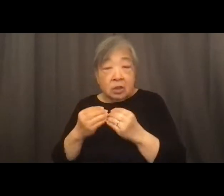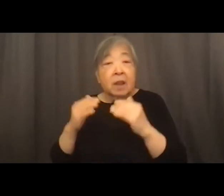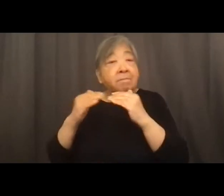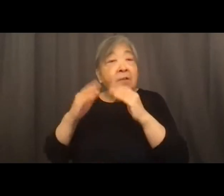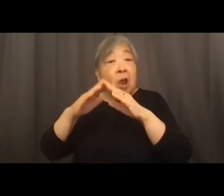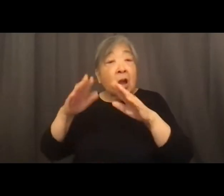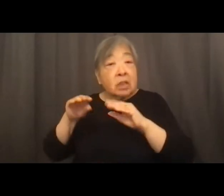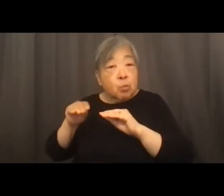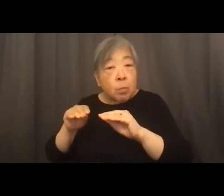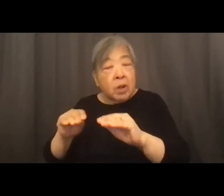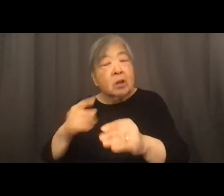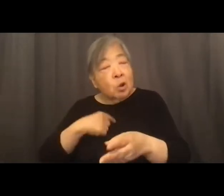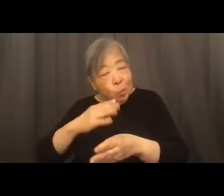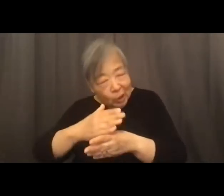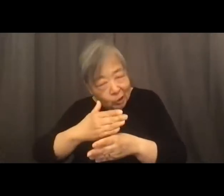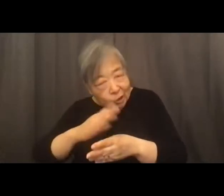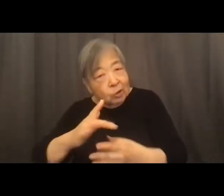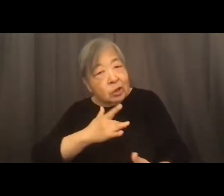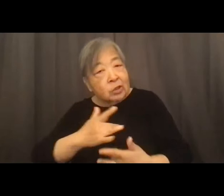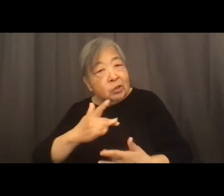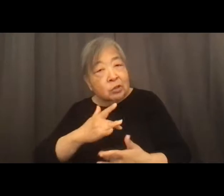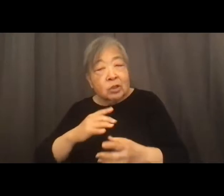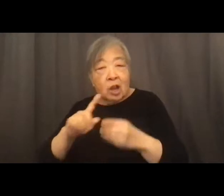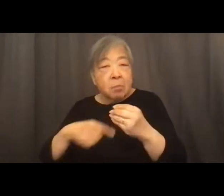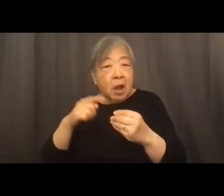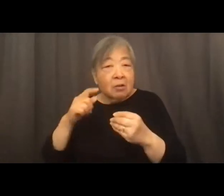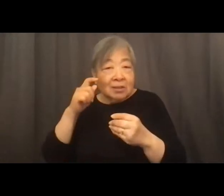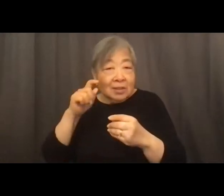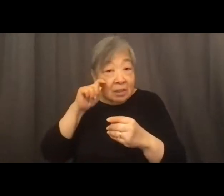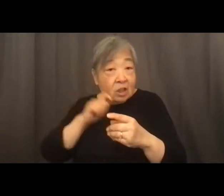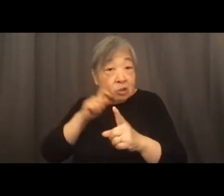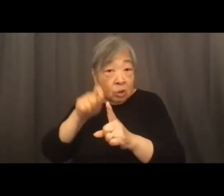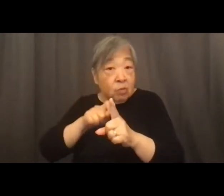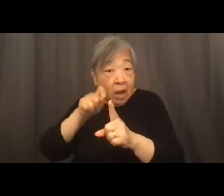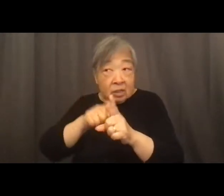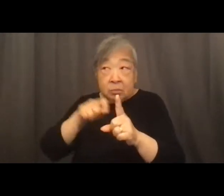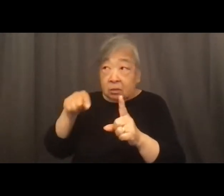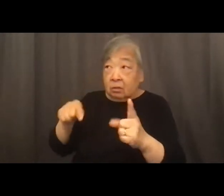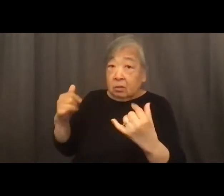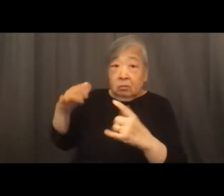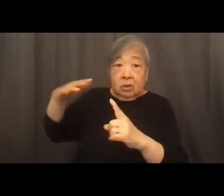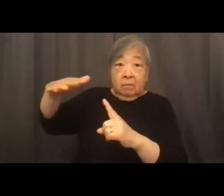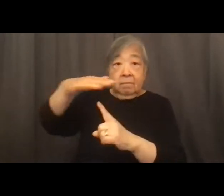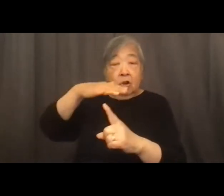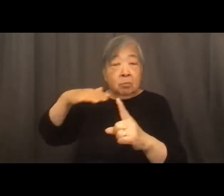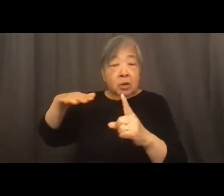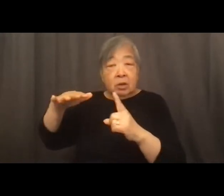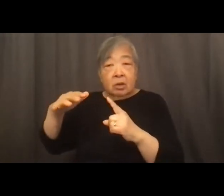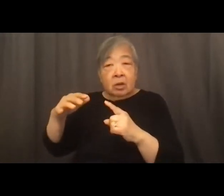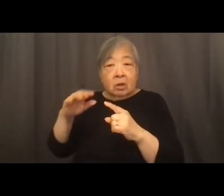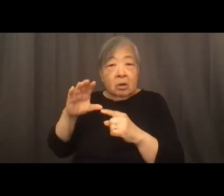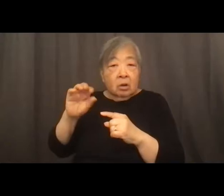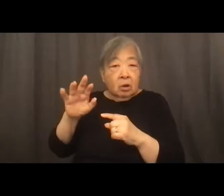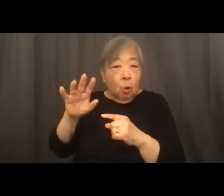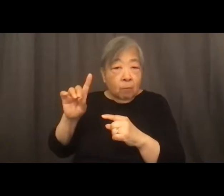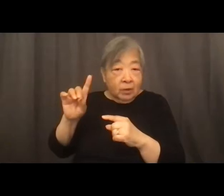share your concern and the department's concern about sexual harassment in this environment that we have, uh, you know, in, in the COVID-19